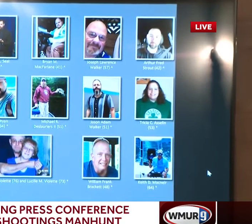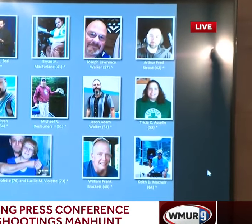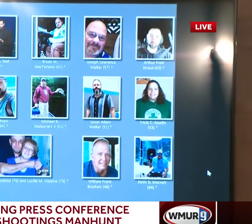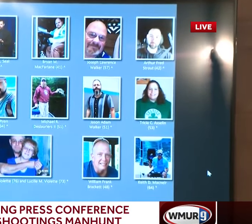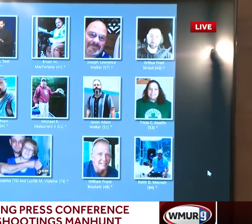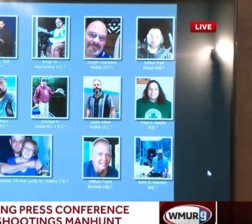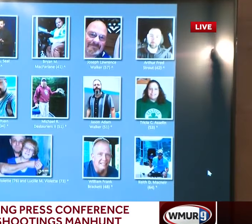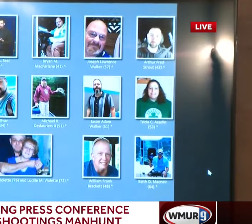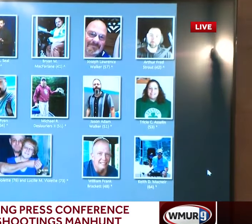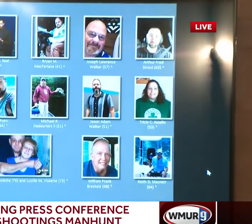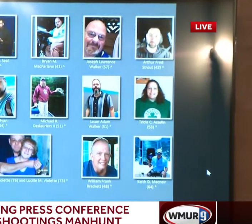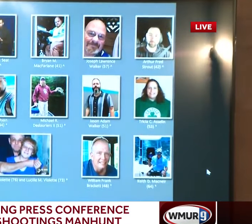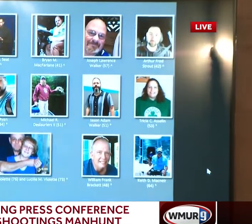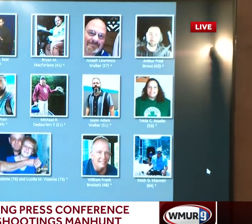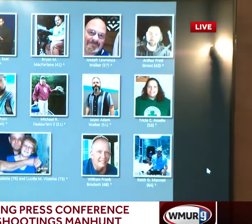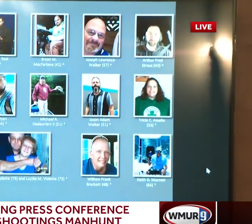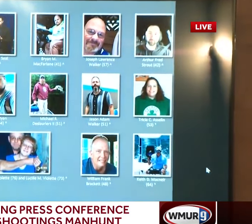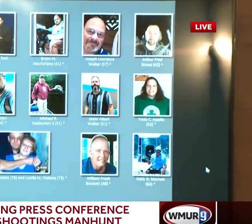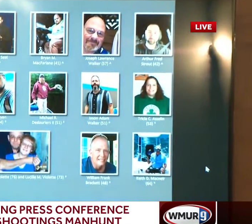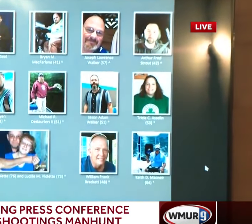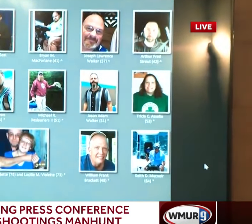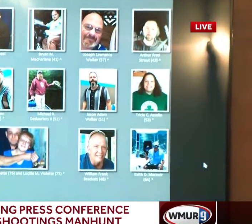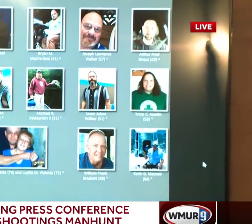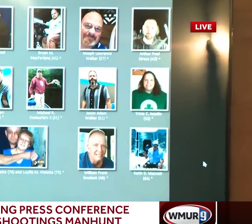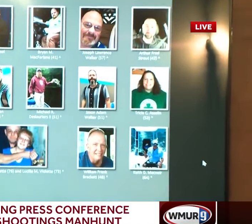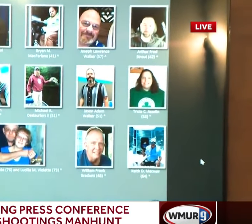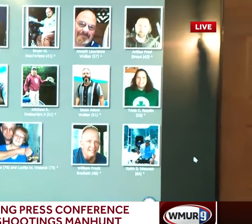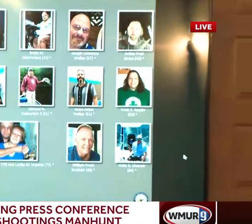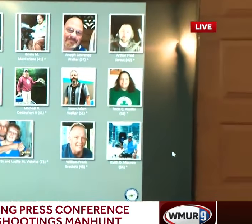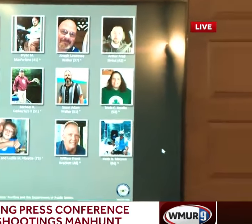some of them show a little of their character, a little of their relationships.